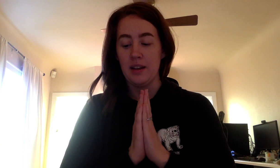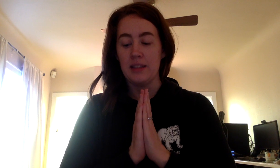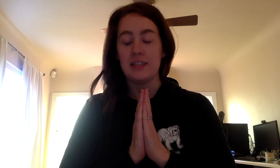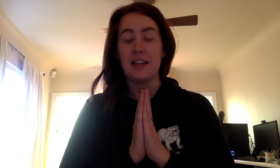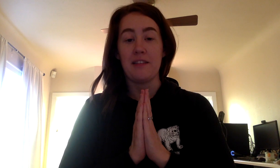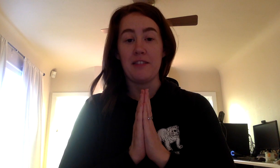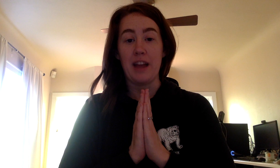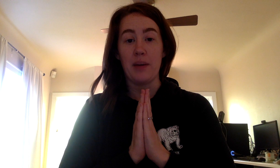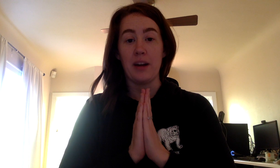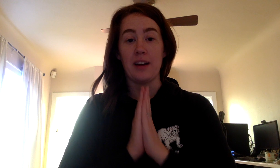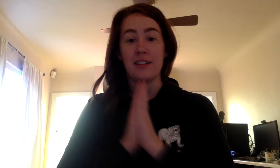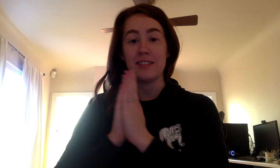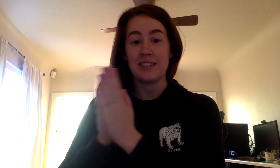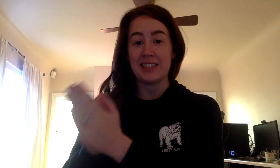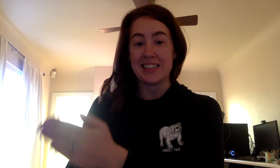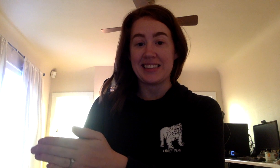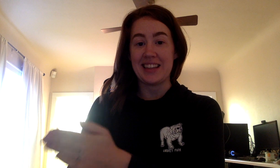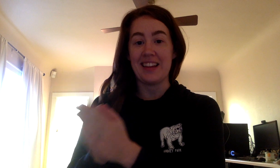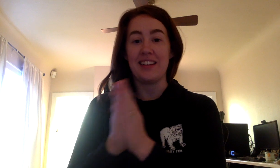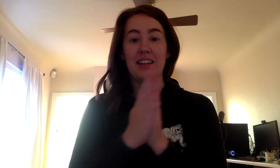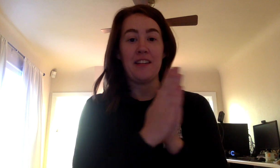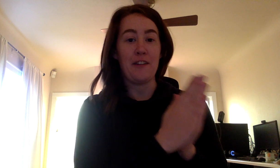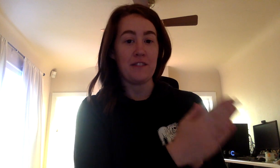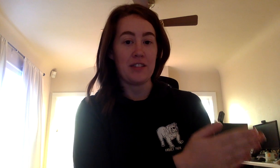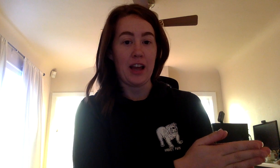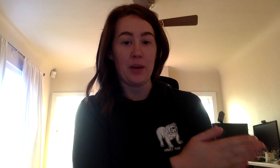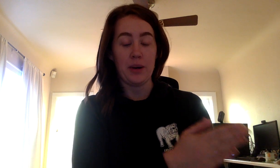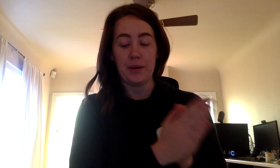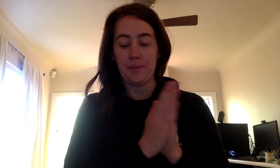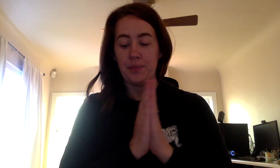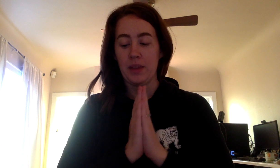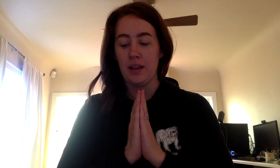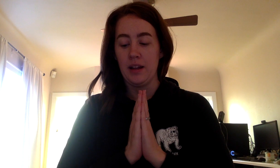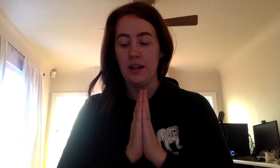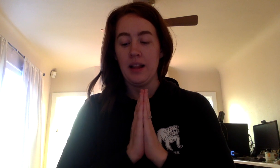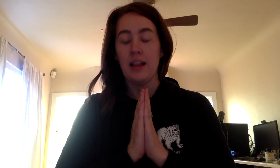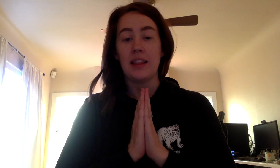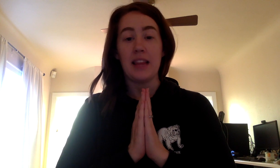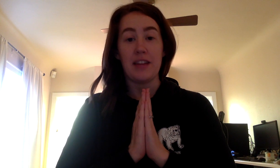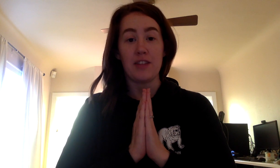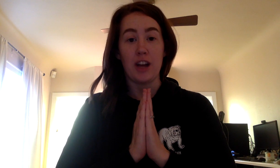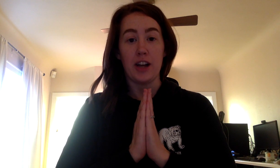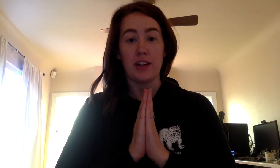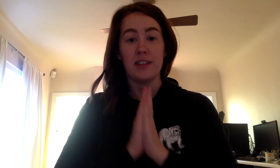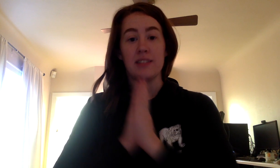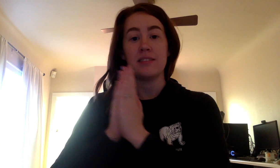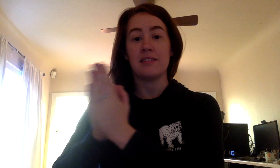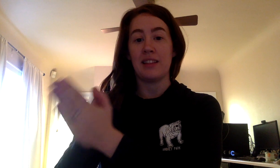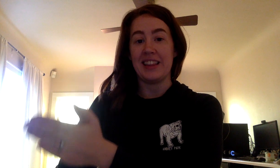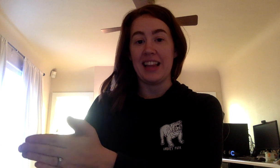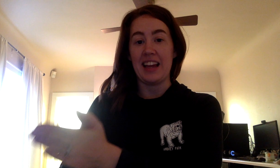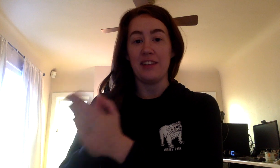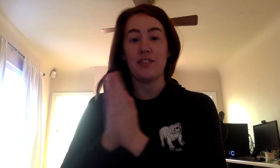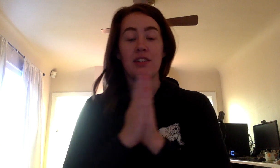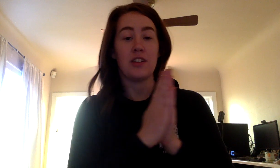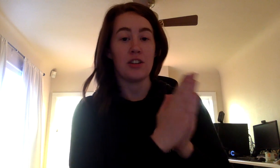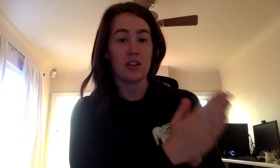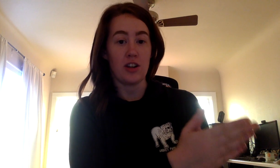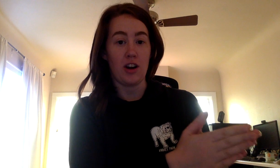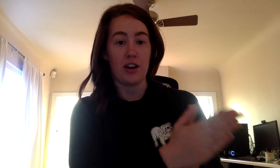Sunflower, sun, flower. Lifeguard, life, guard.